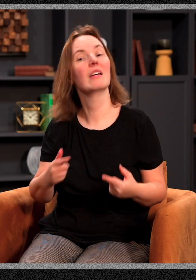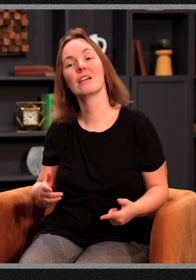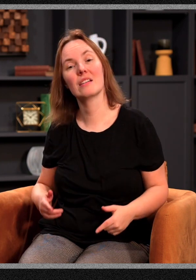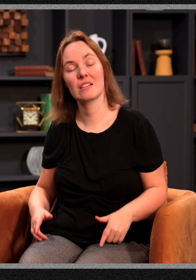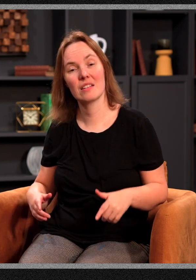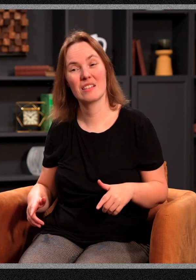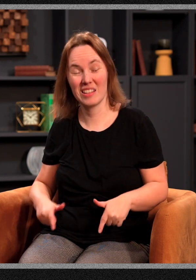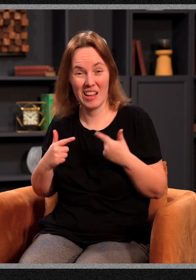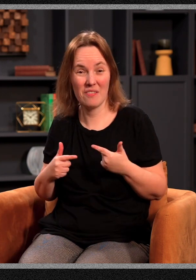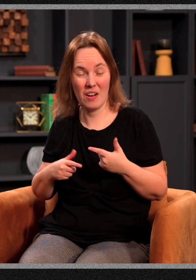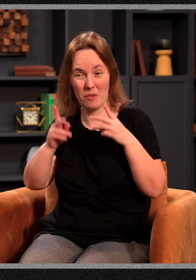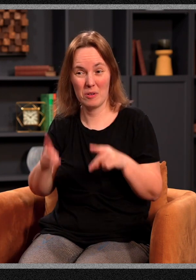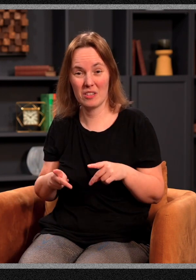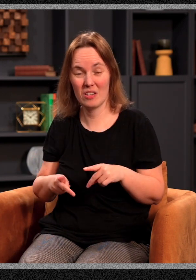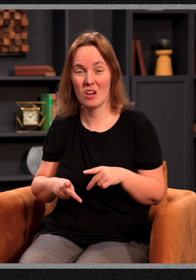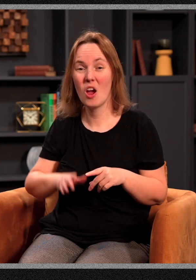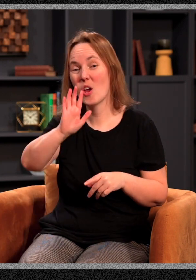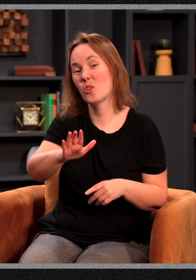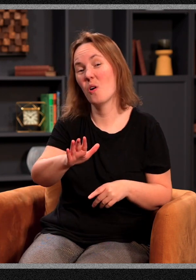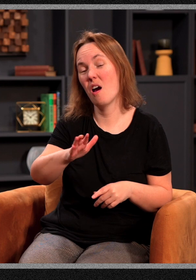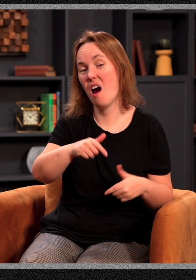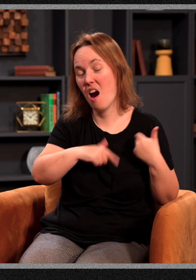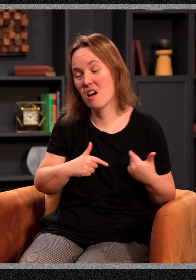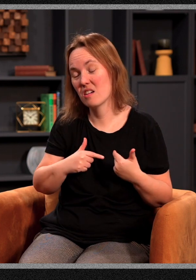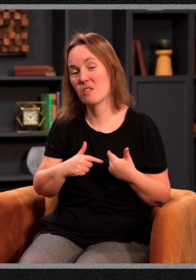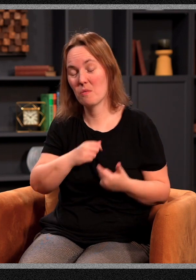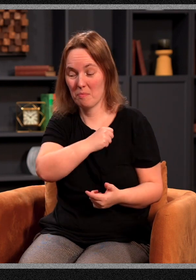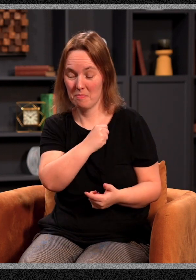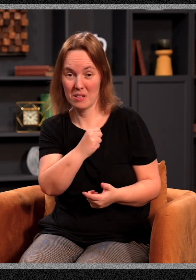person, your heart will beat 2.5 billion times.